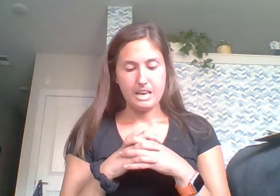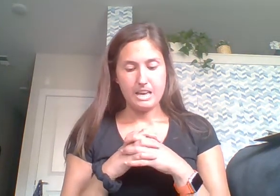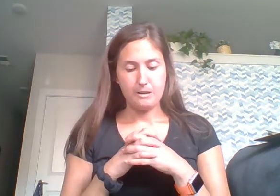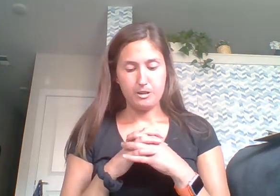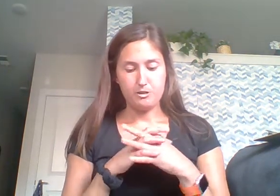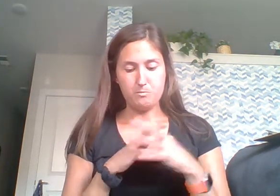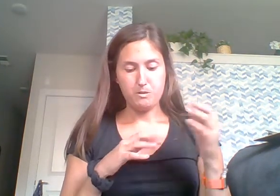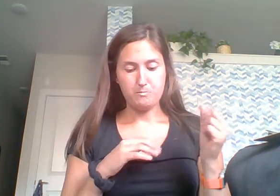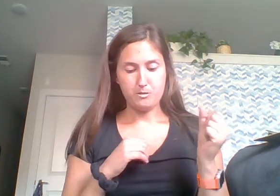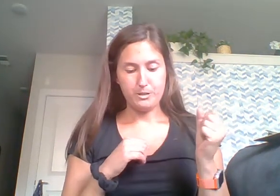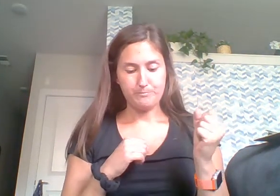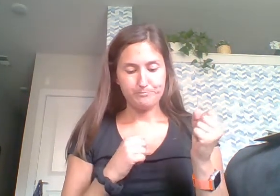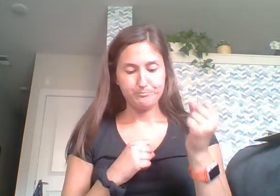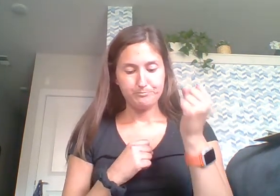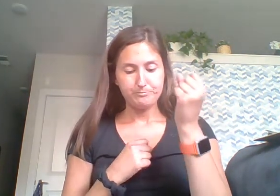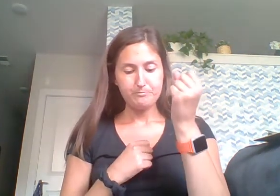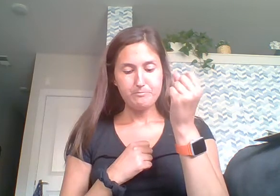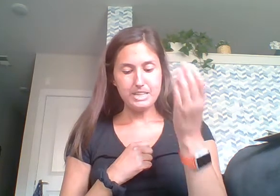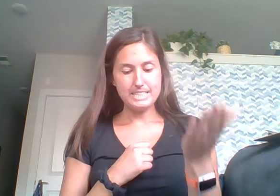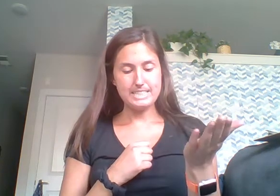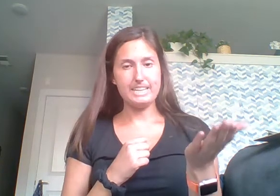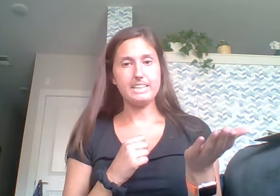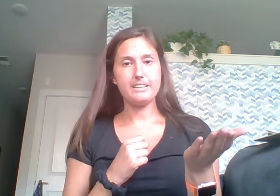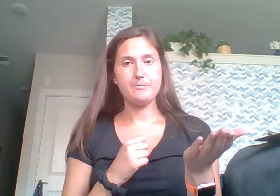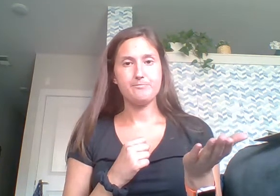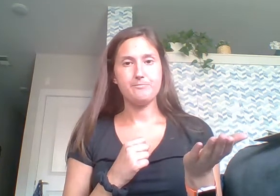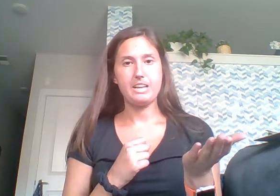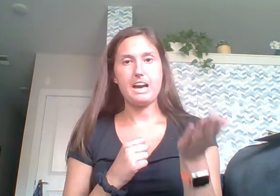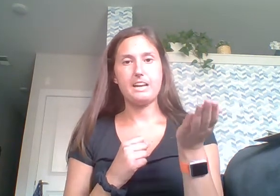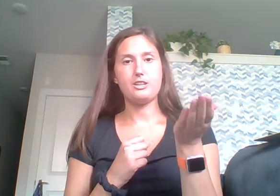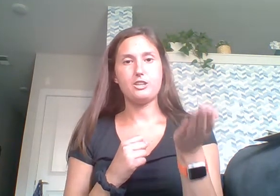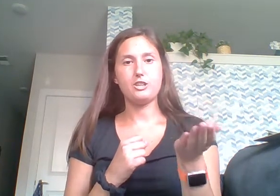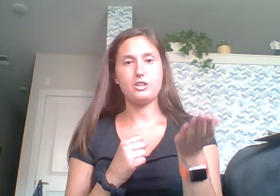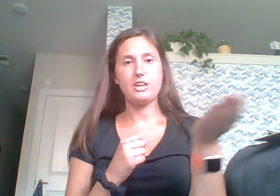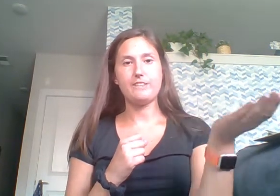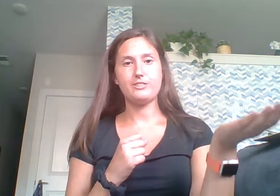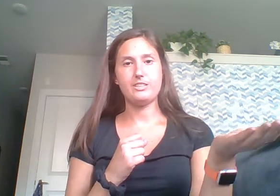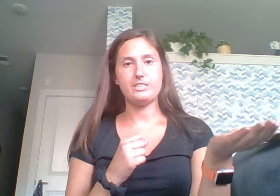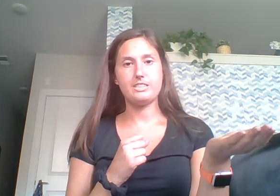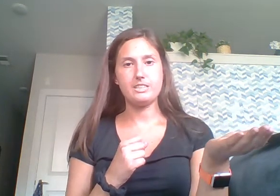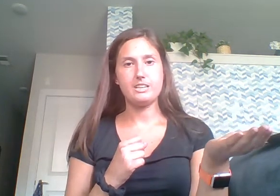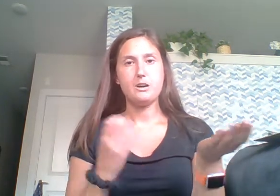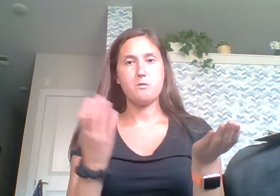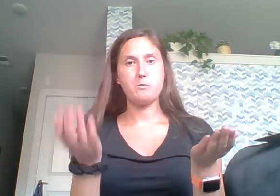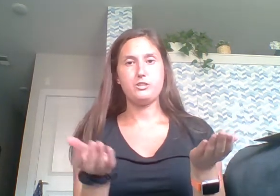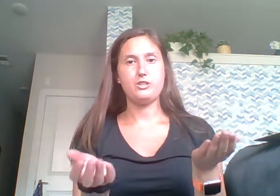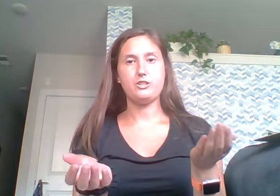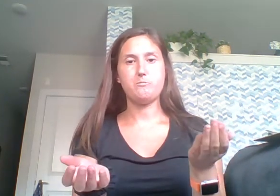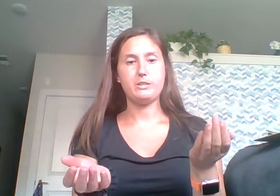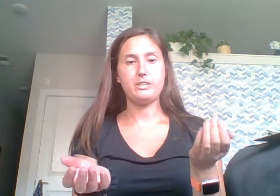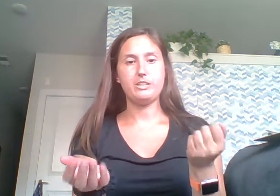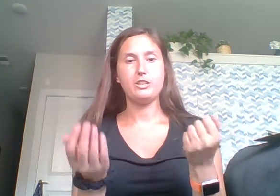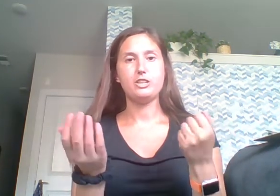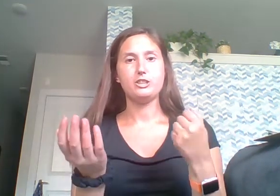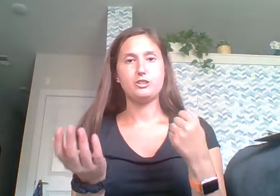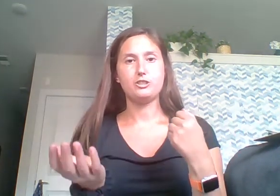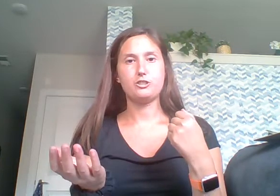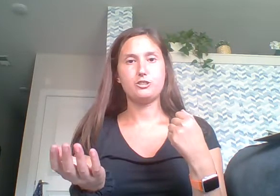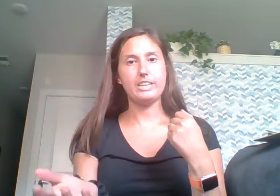We're going to do one more. Tick. Add a ur after the t. What's your new word? Trick.